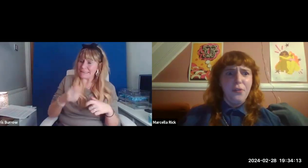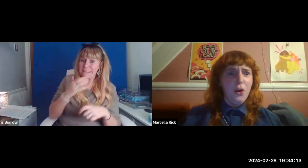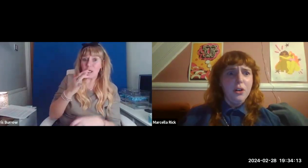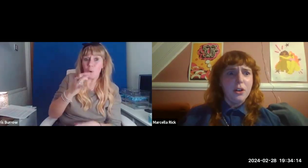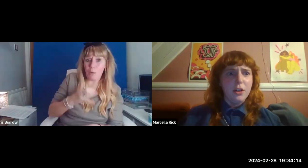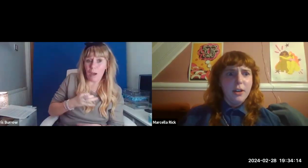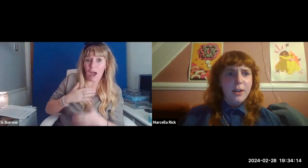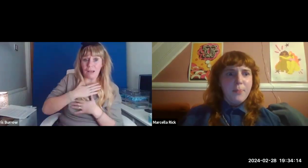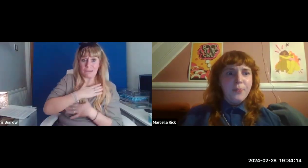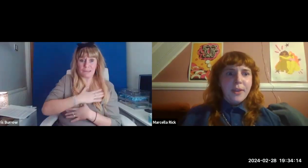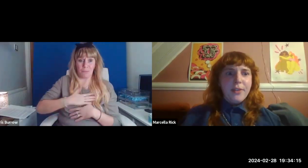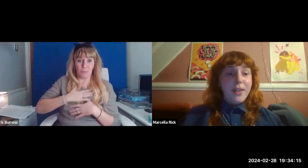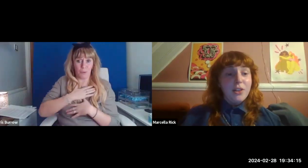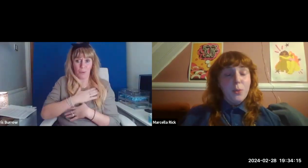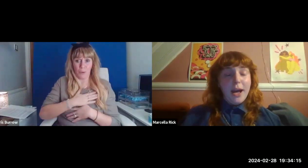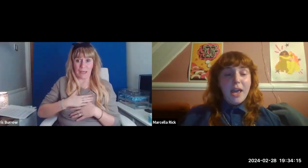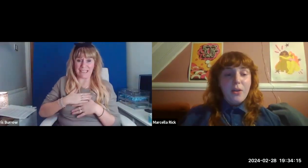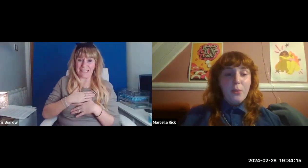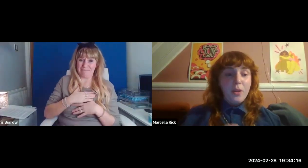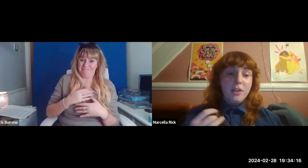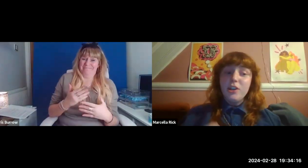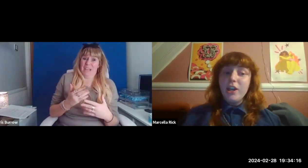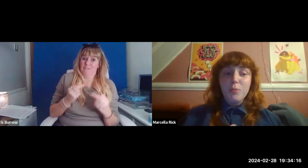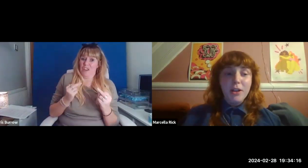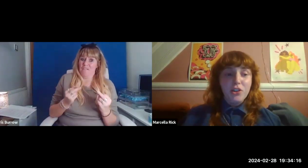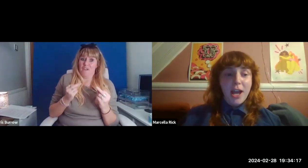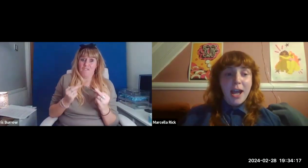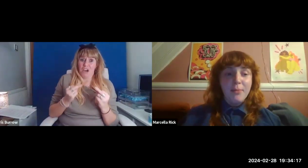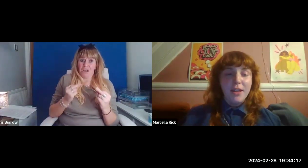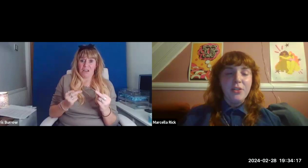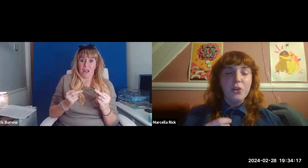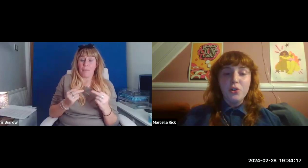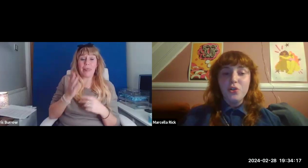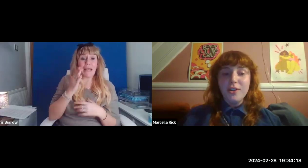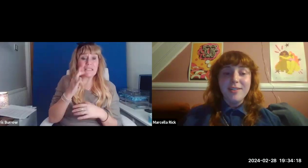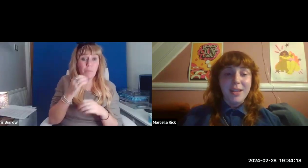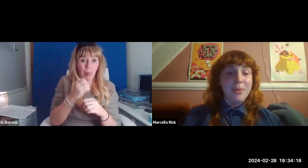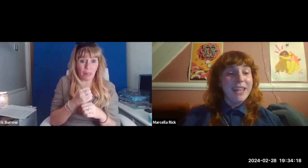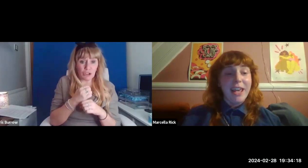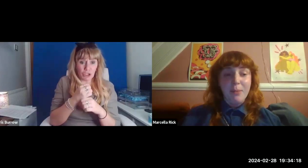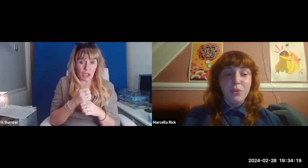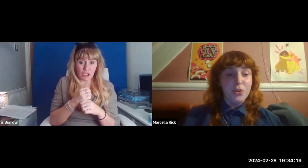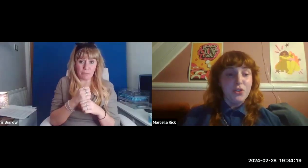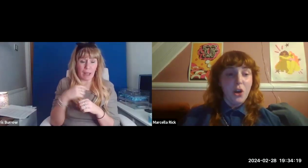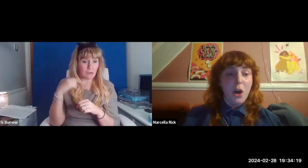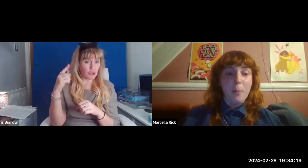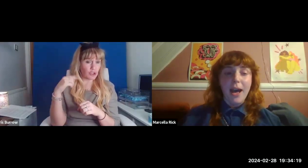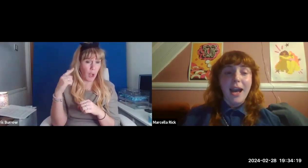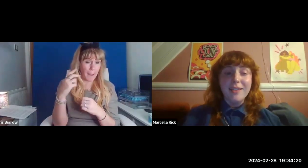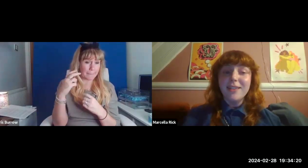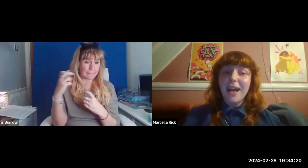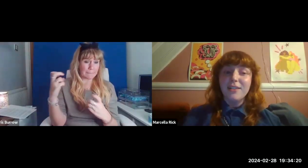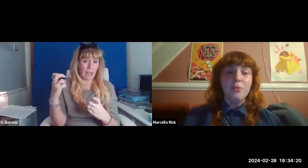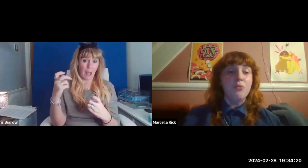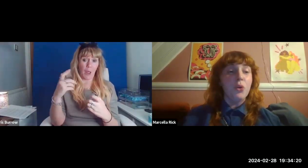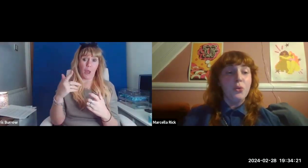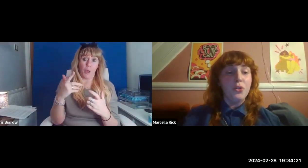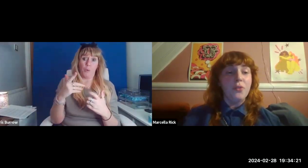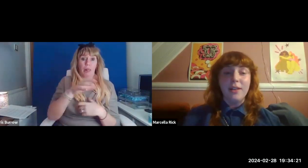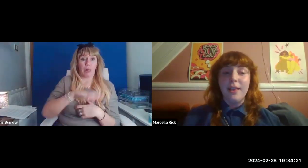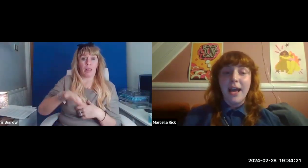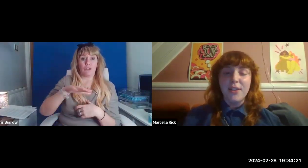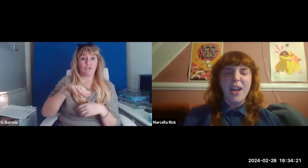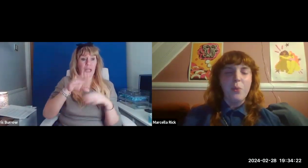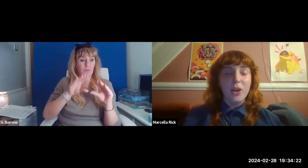should give a fuck. That's why, when the church bells chimed and the country seemingly came to a stop, I sat and